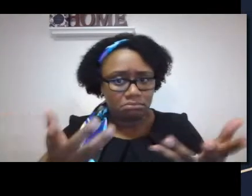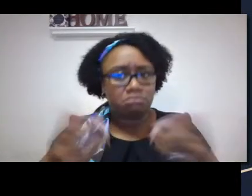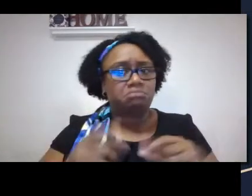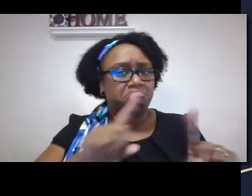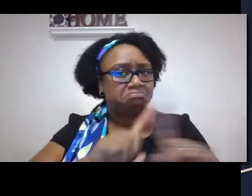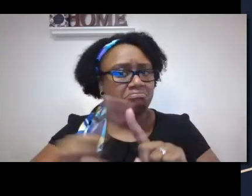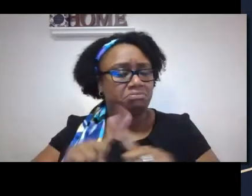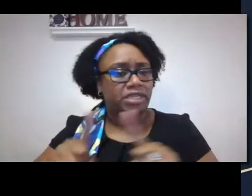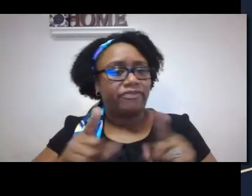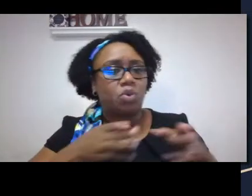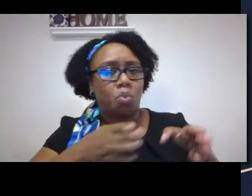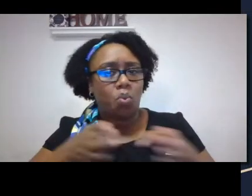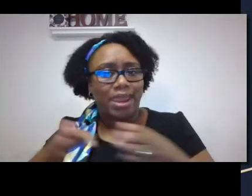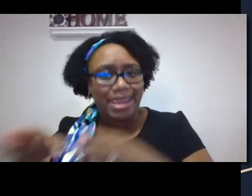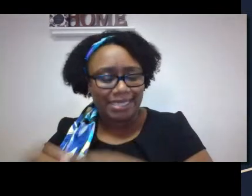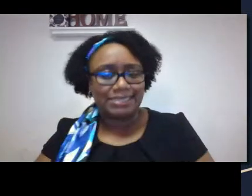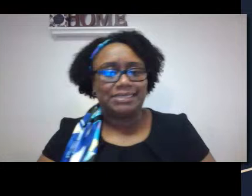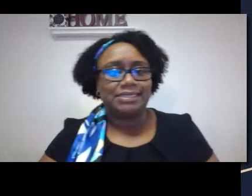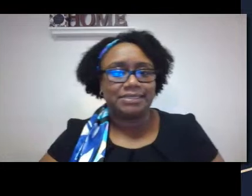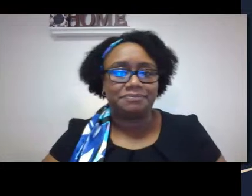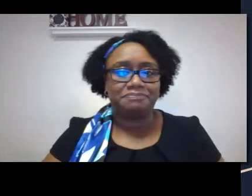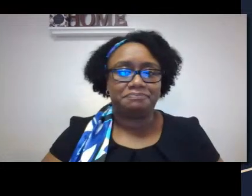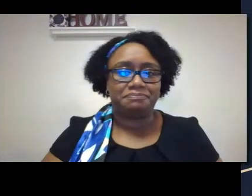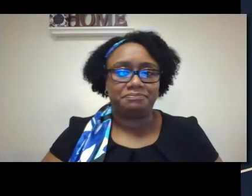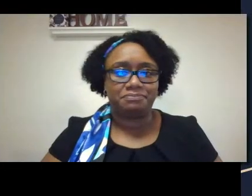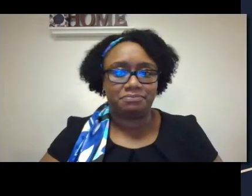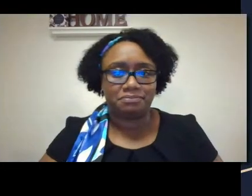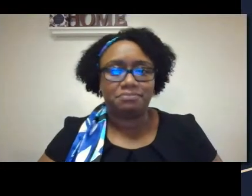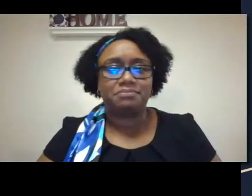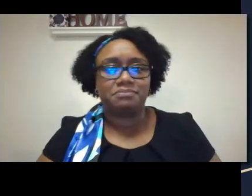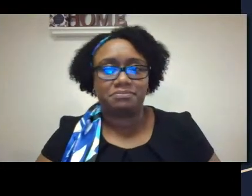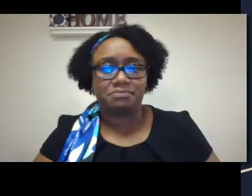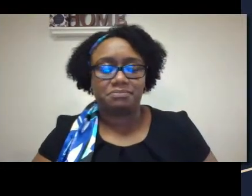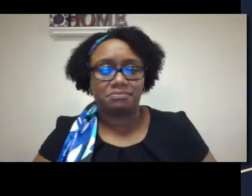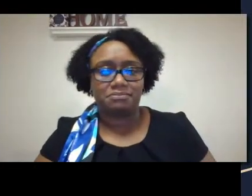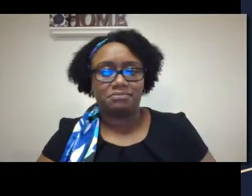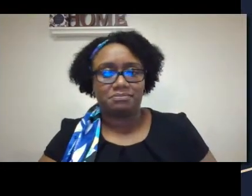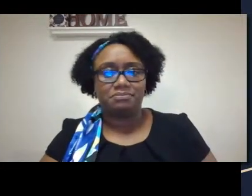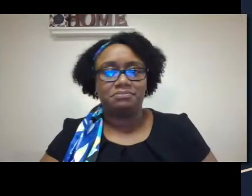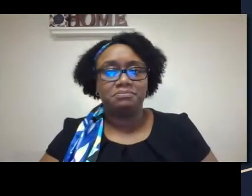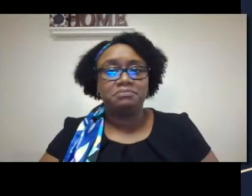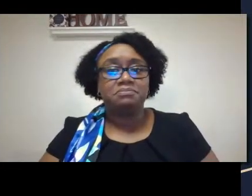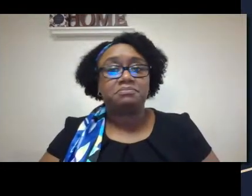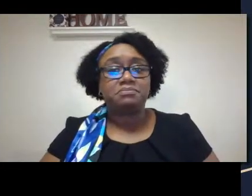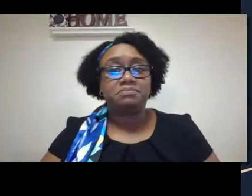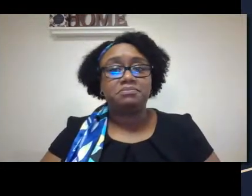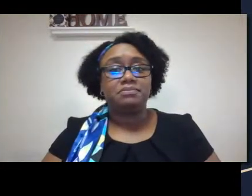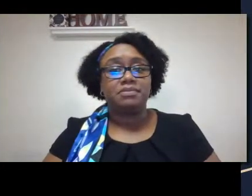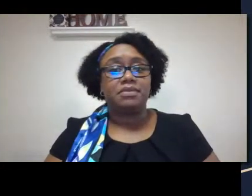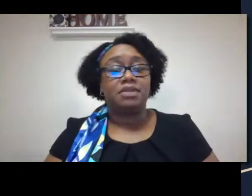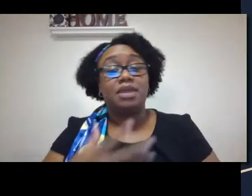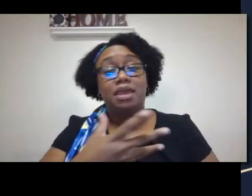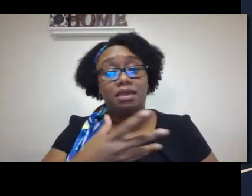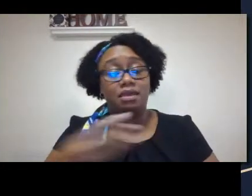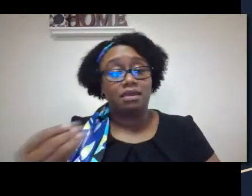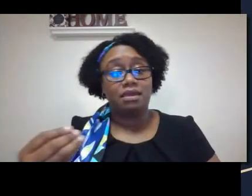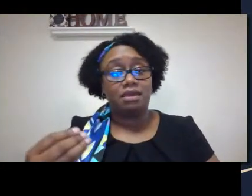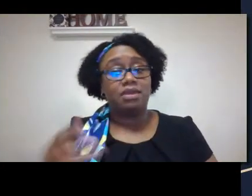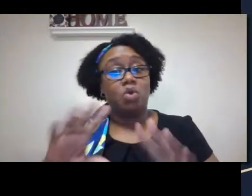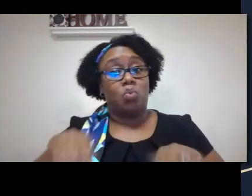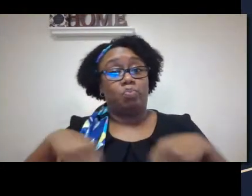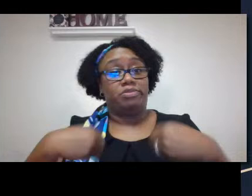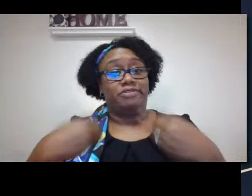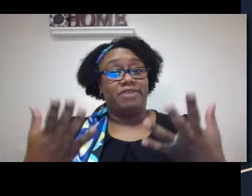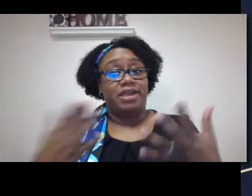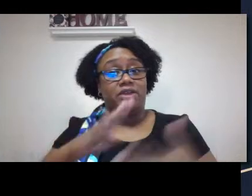acquired visually, auditorily, kinetically. There are different ways to access language.